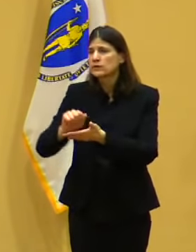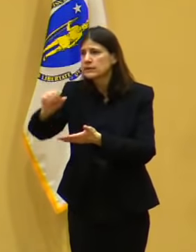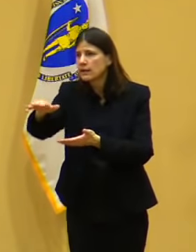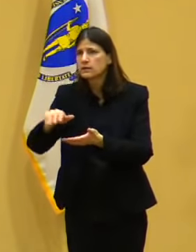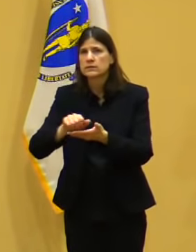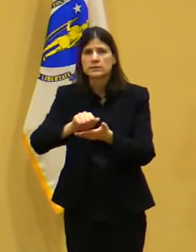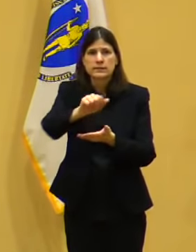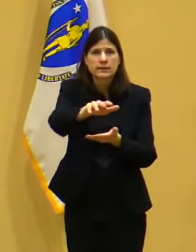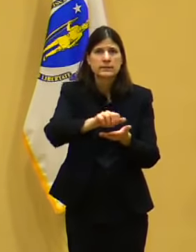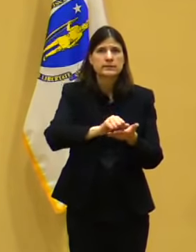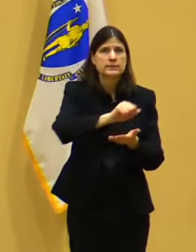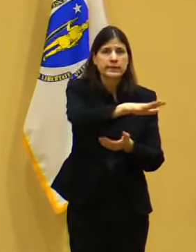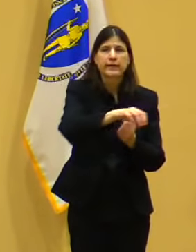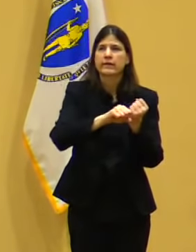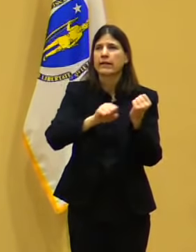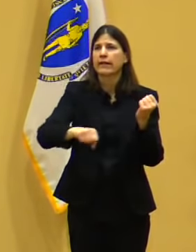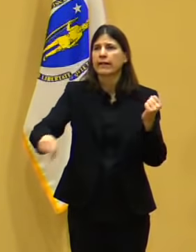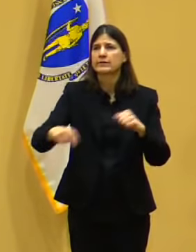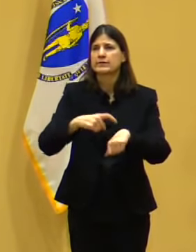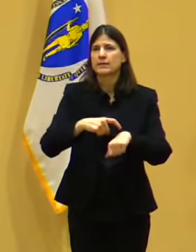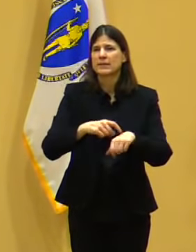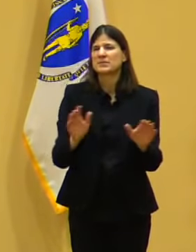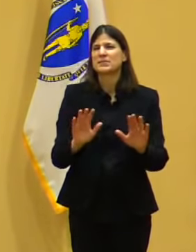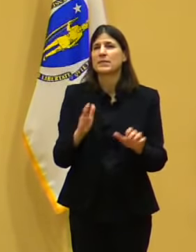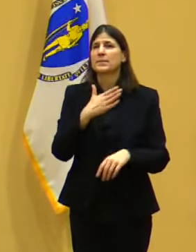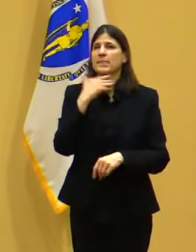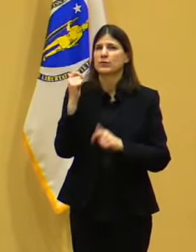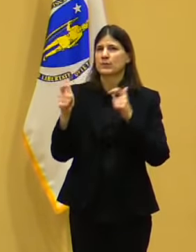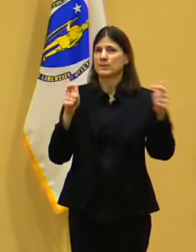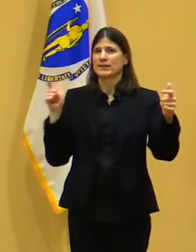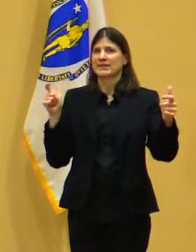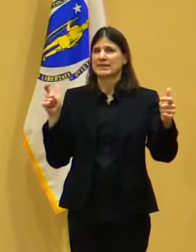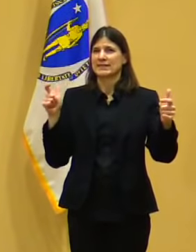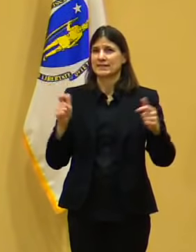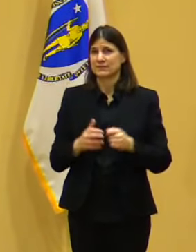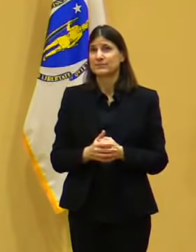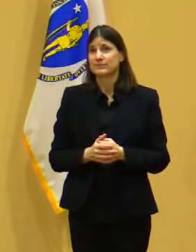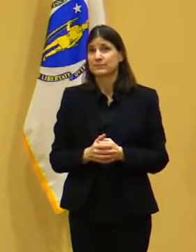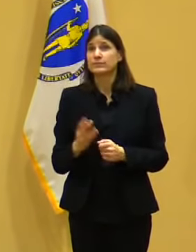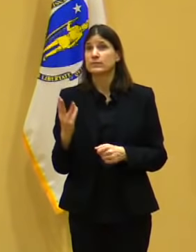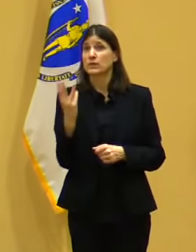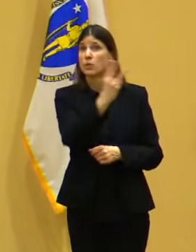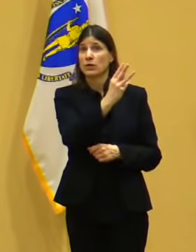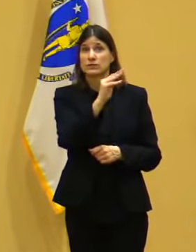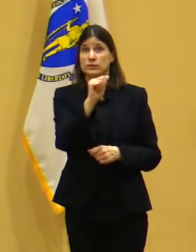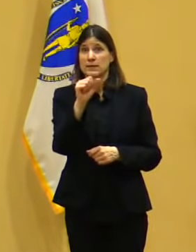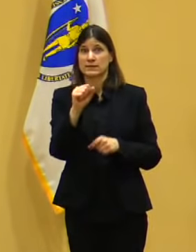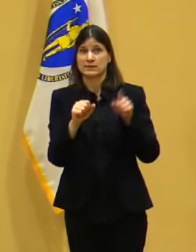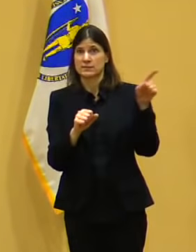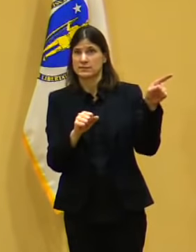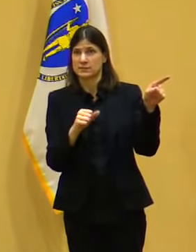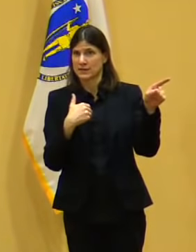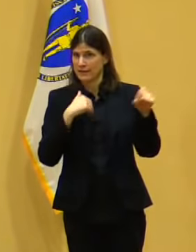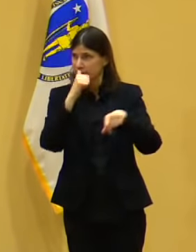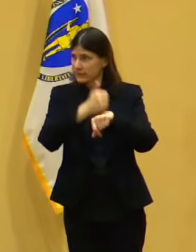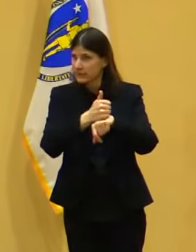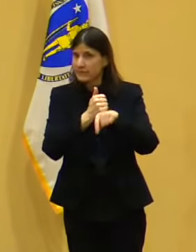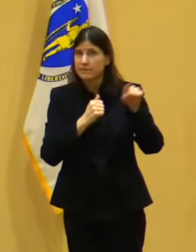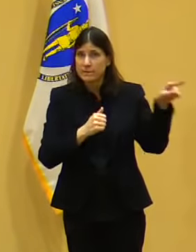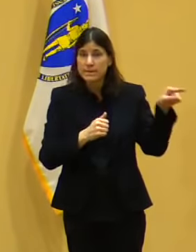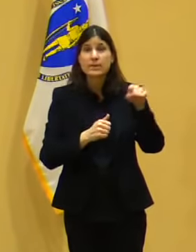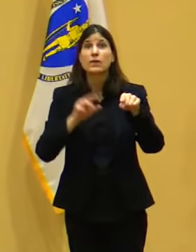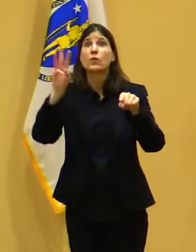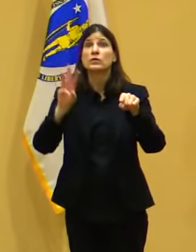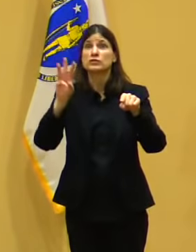which is why we have a collaborative in Berkshire County, a collaborative in Worcester County, a collaborative in Barnstable County, and a